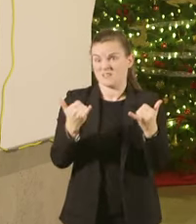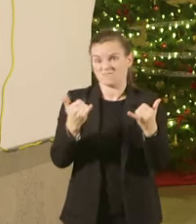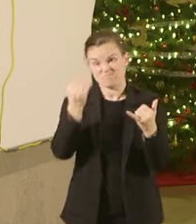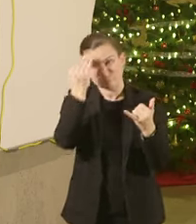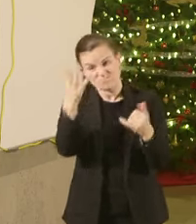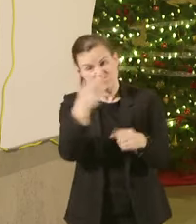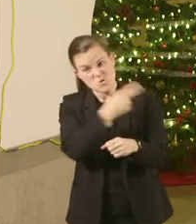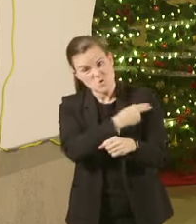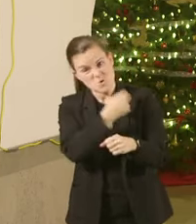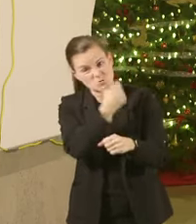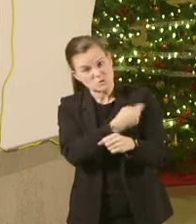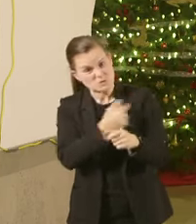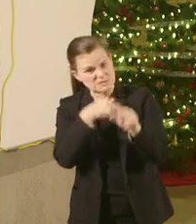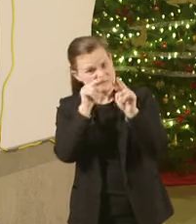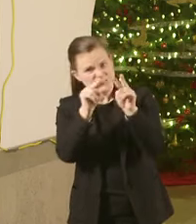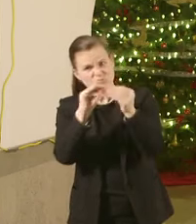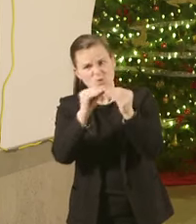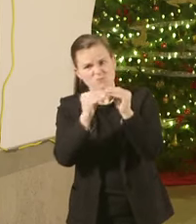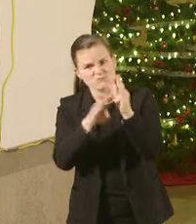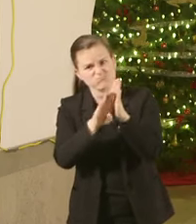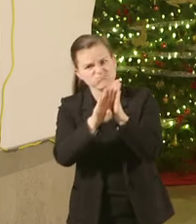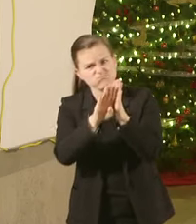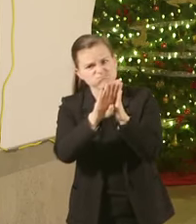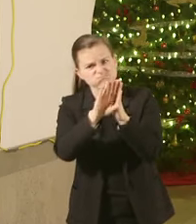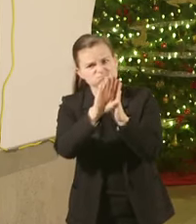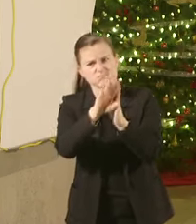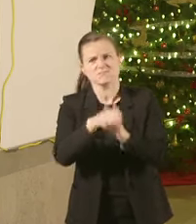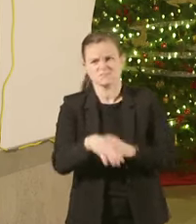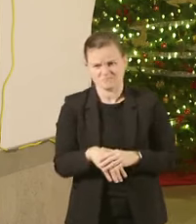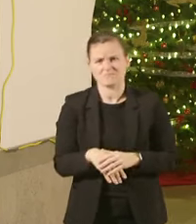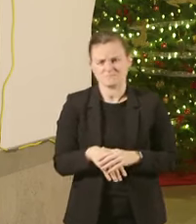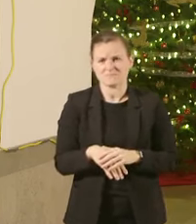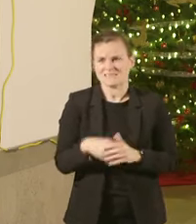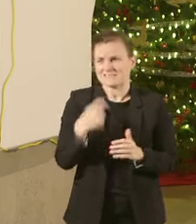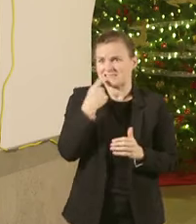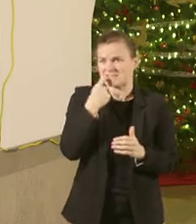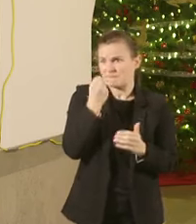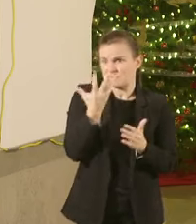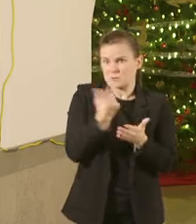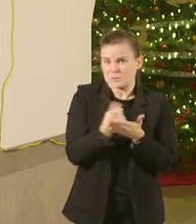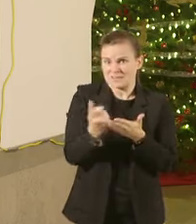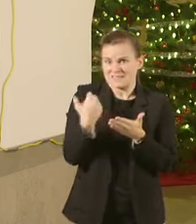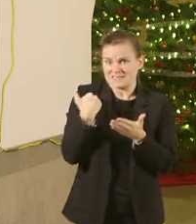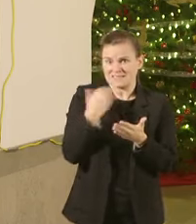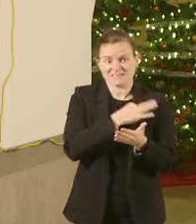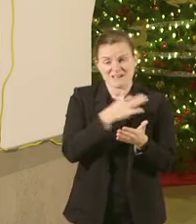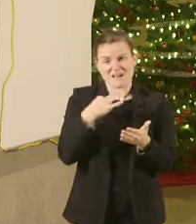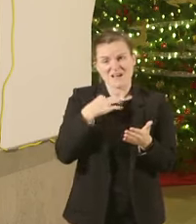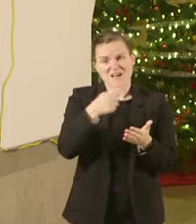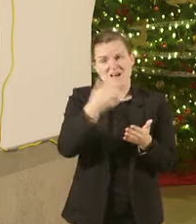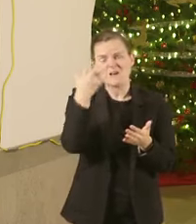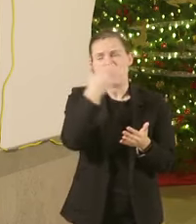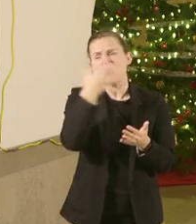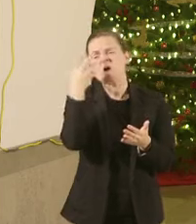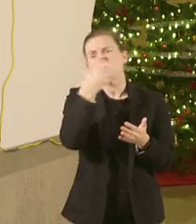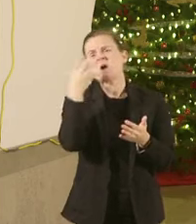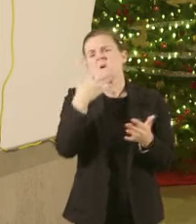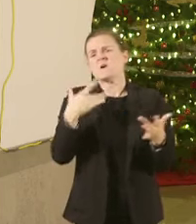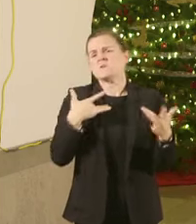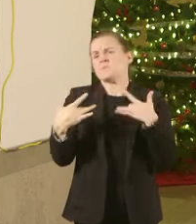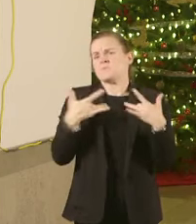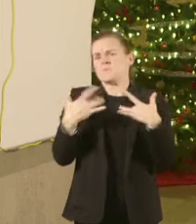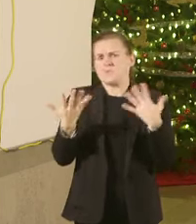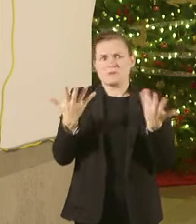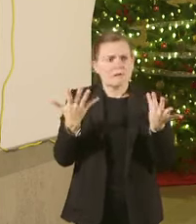as I have discussed the past few weeks staffing is one of the biggest challenges facing our hospitals